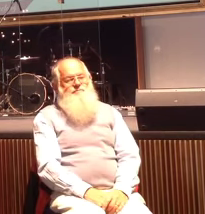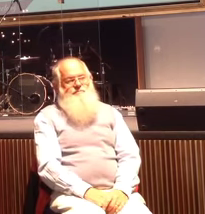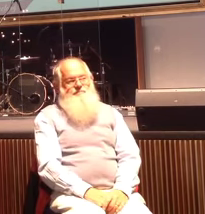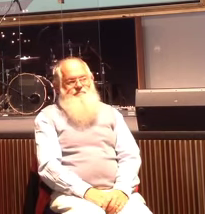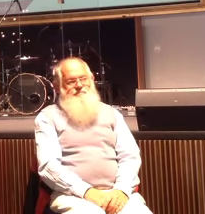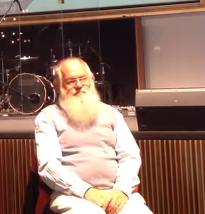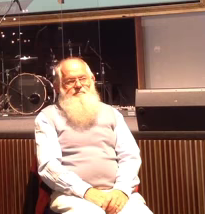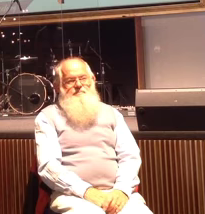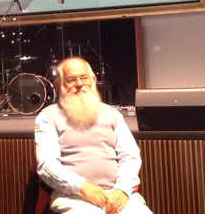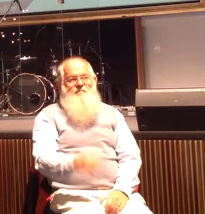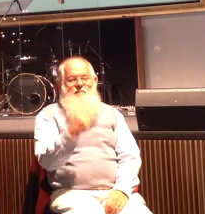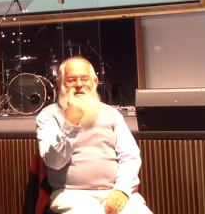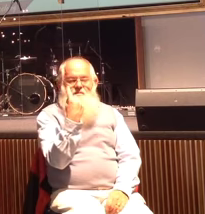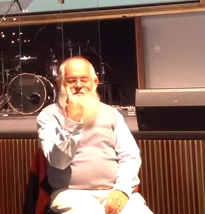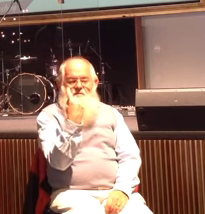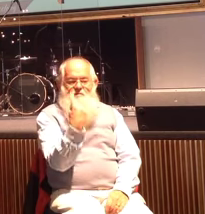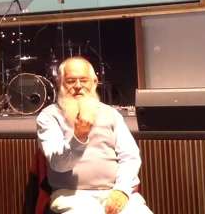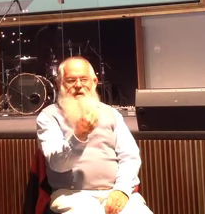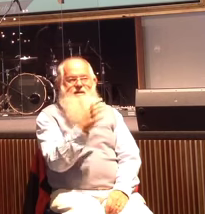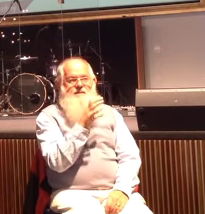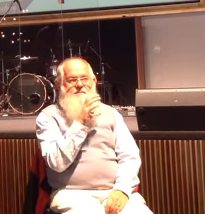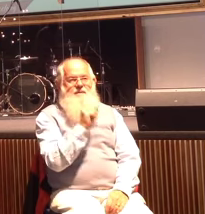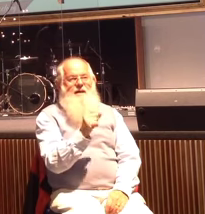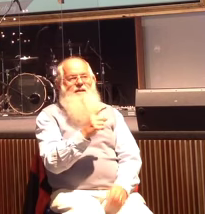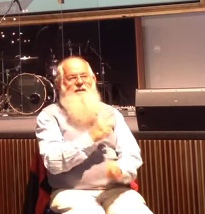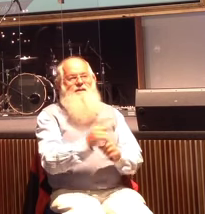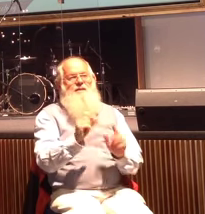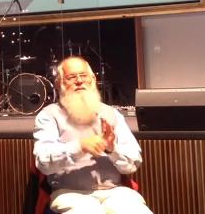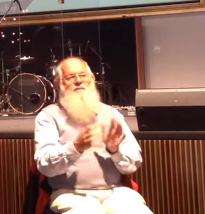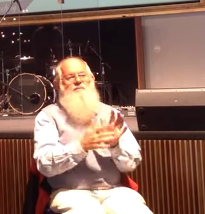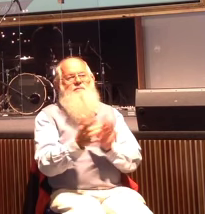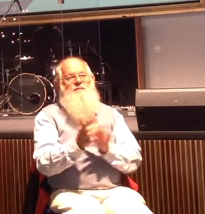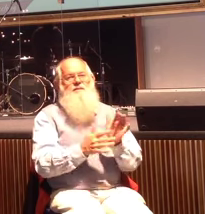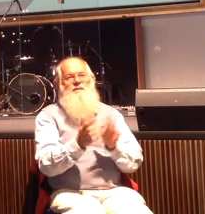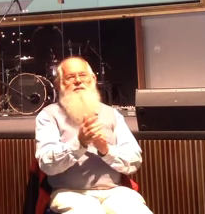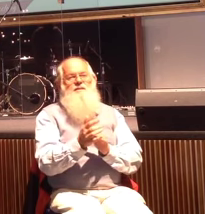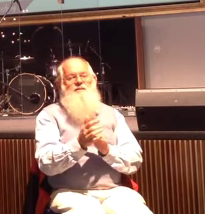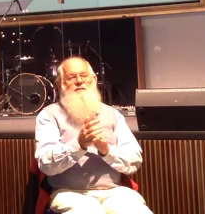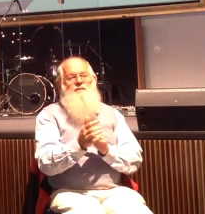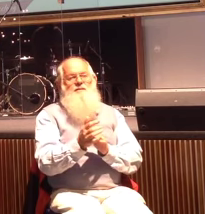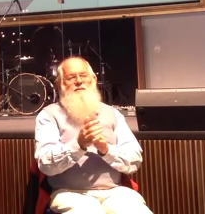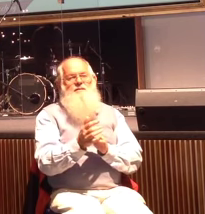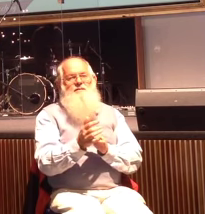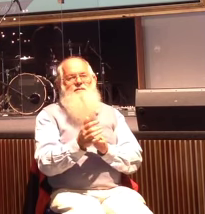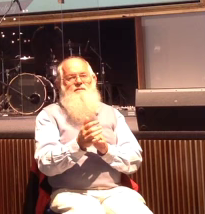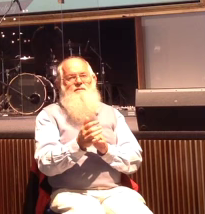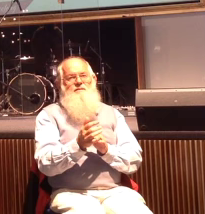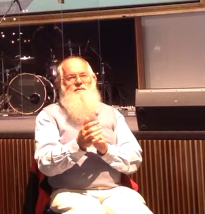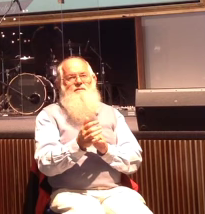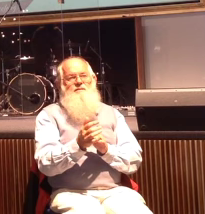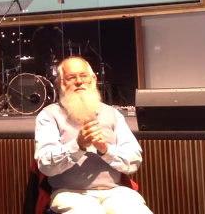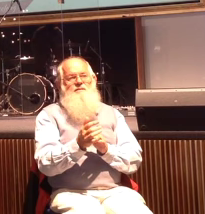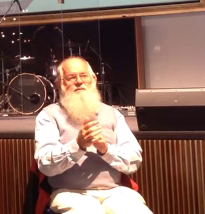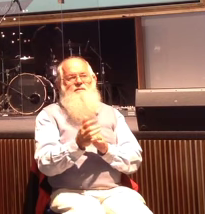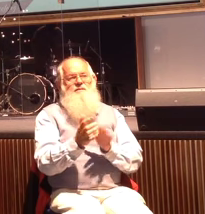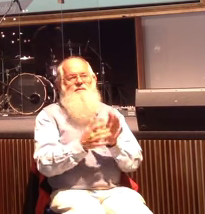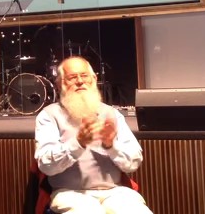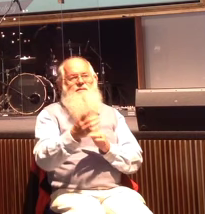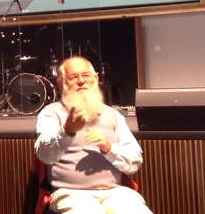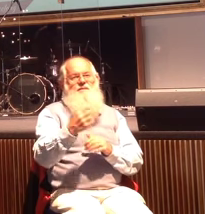one man the next time Jesus many were ready to receive him Jesus is coming back and I want as